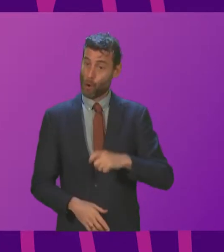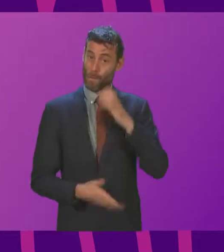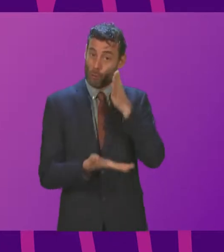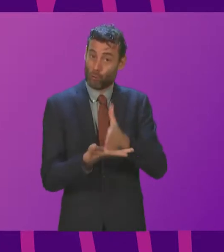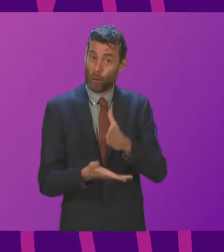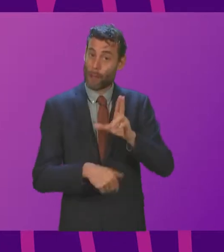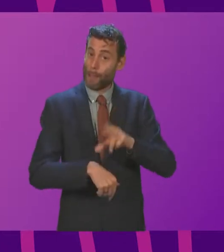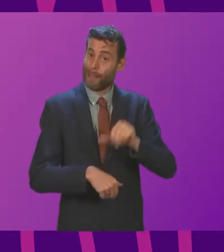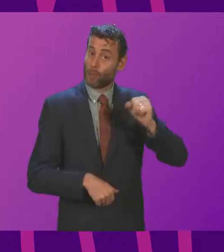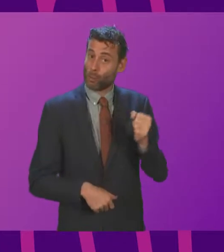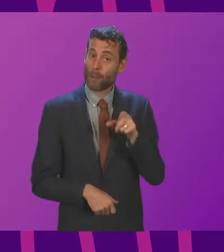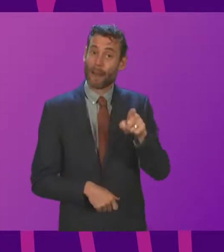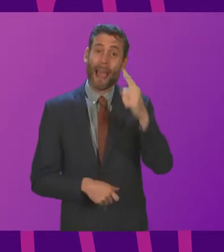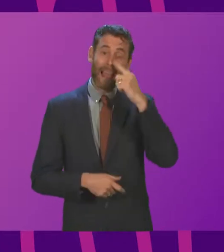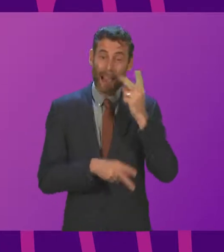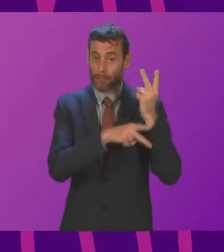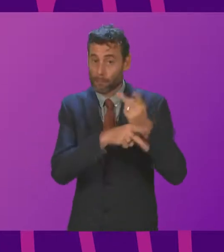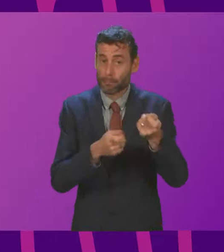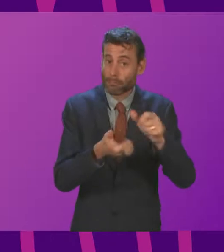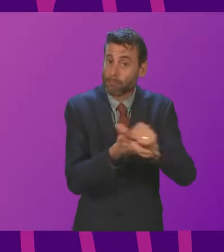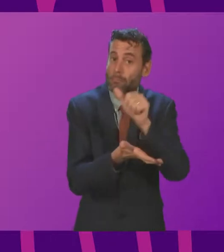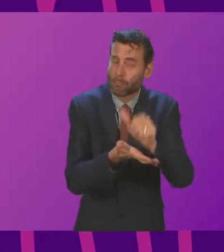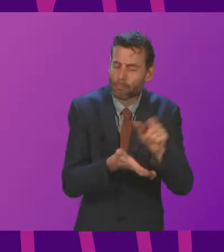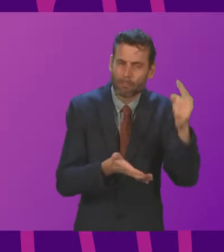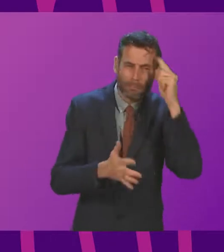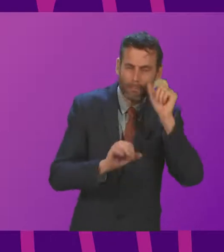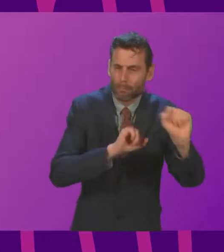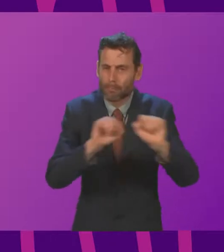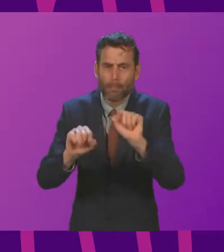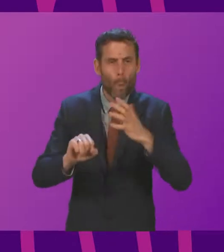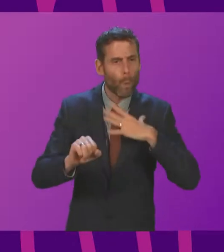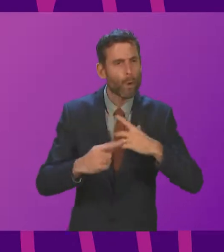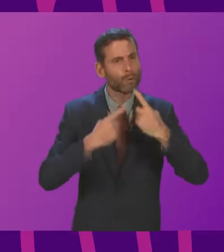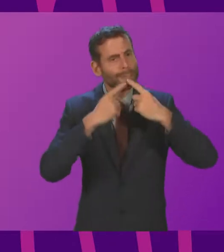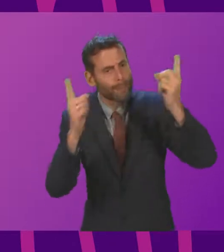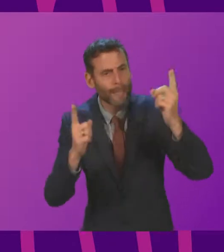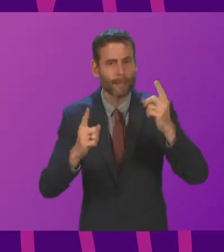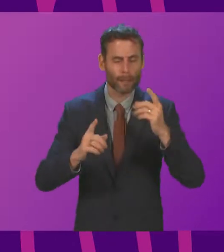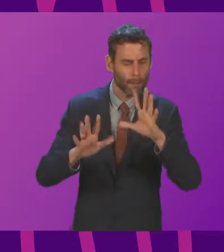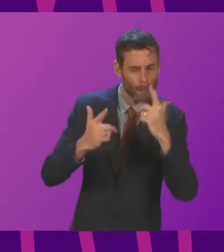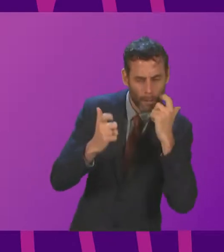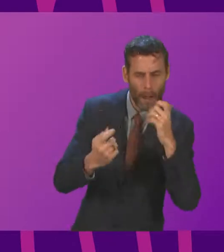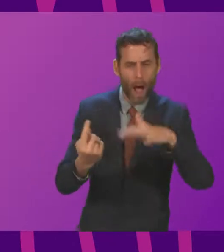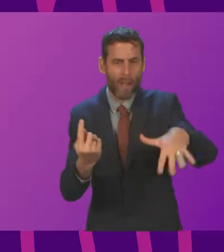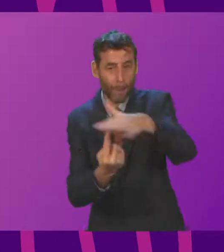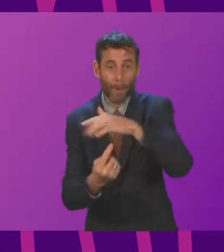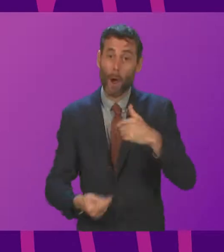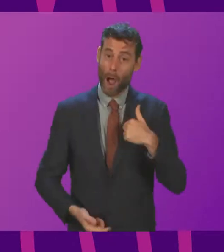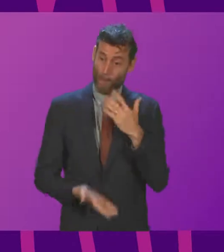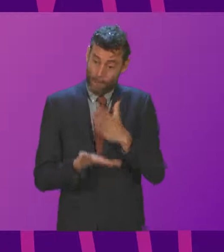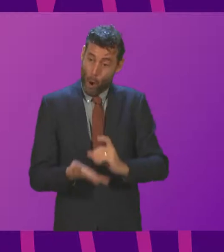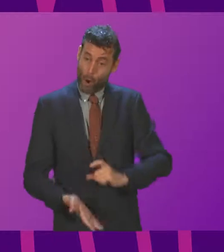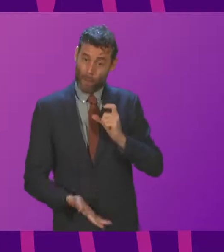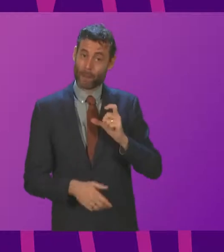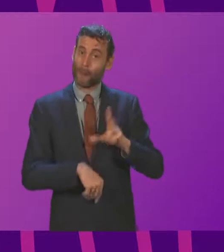to do that appropriately and sensitively and with the interest of the people of Glasgow and Scotland at heart, then yes, I do have confidence in Police